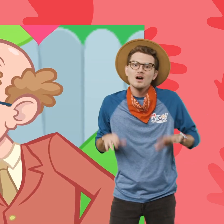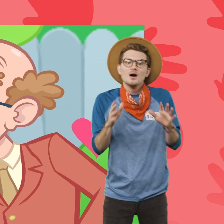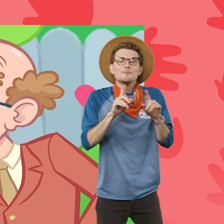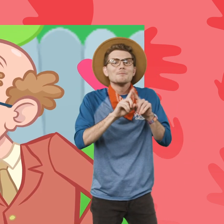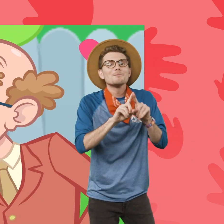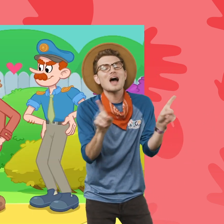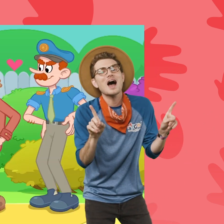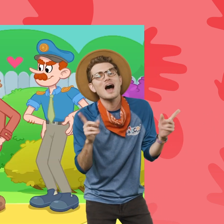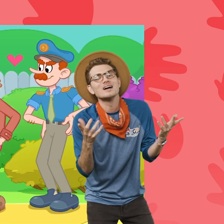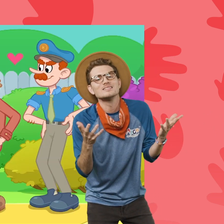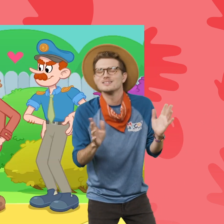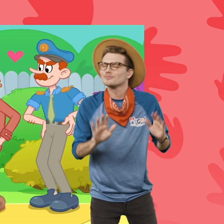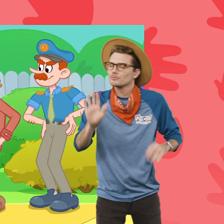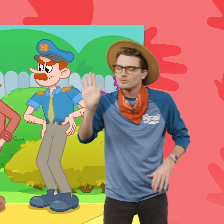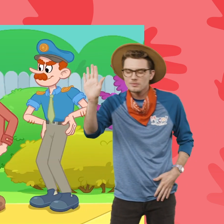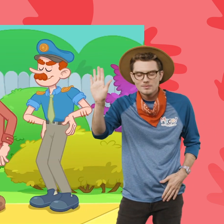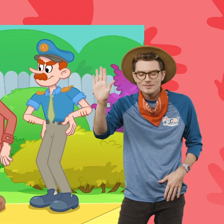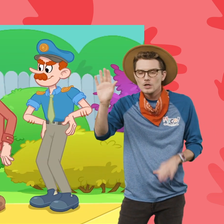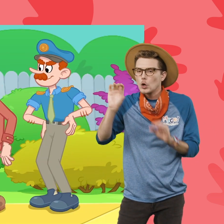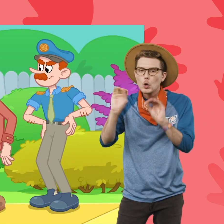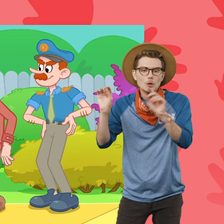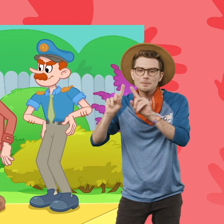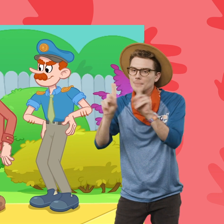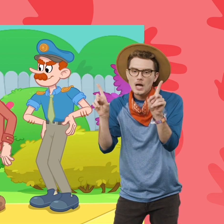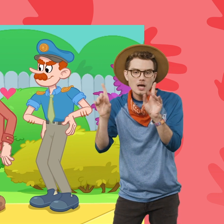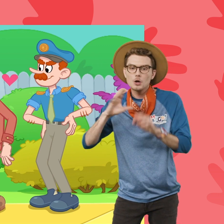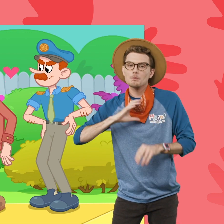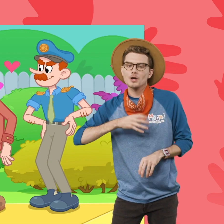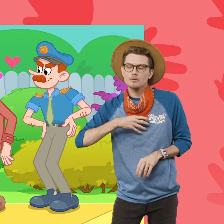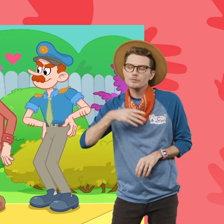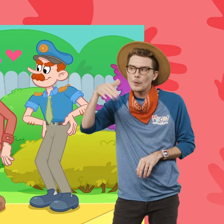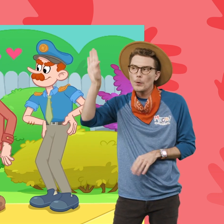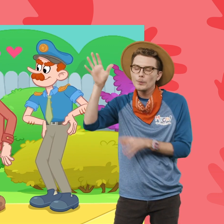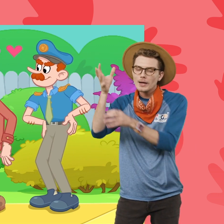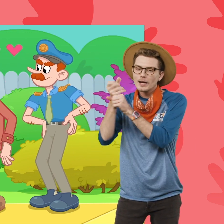But... No buts. Morphle, go get the magic pet.